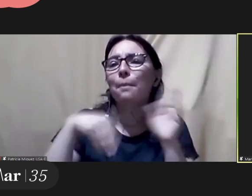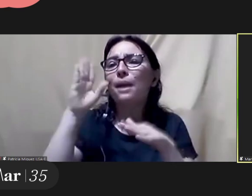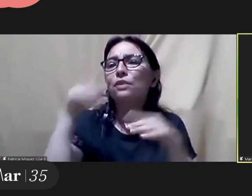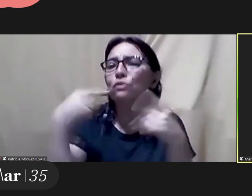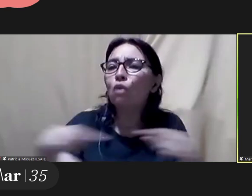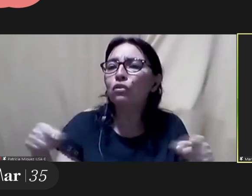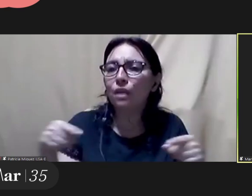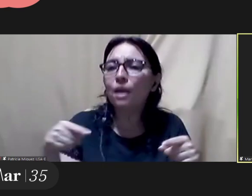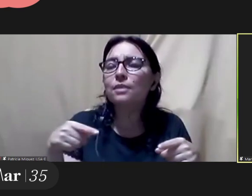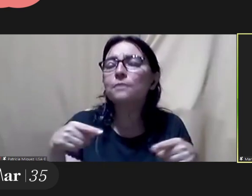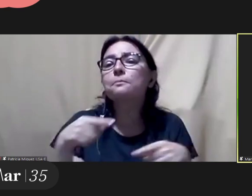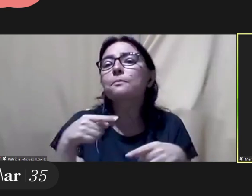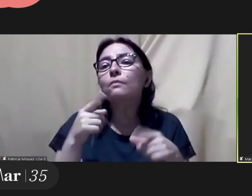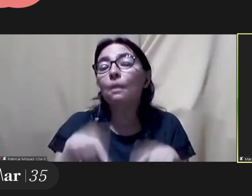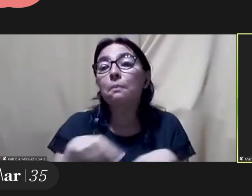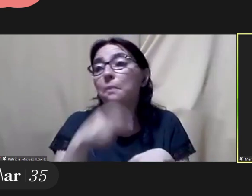more.